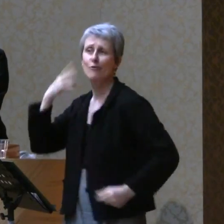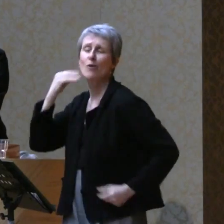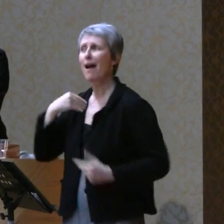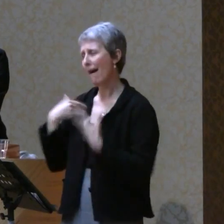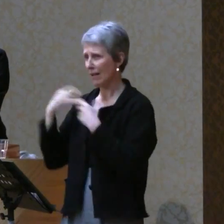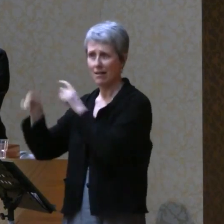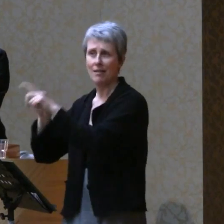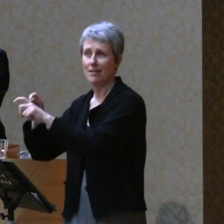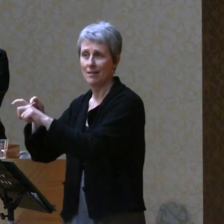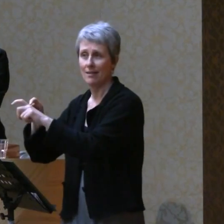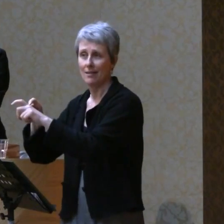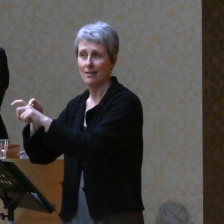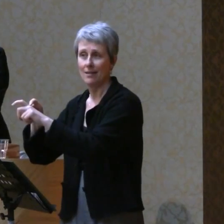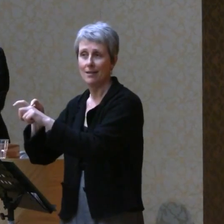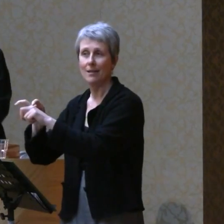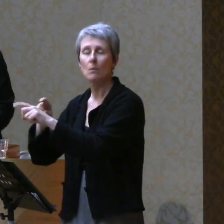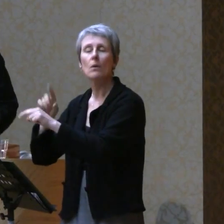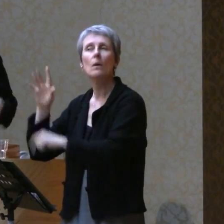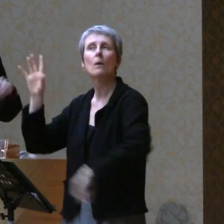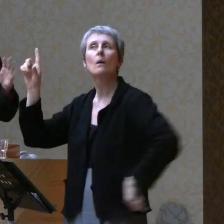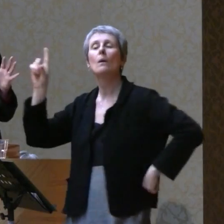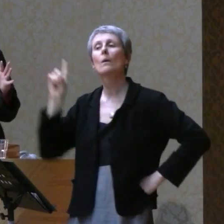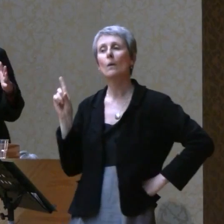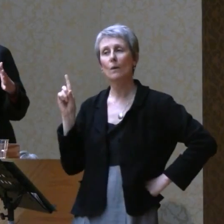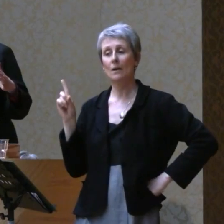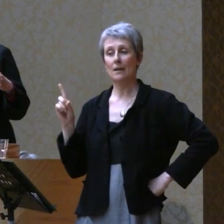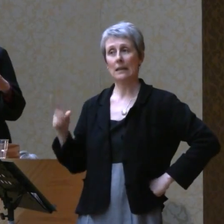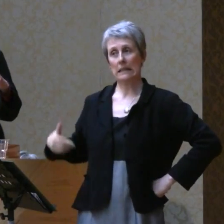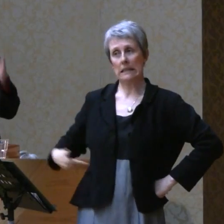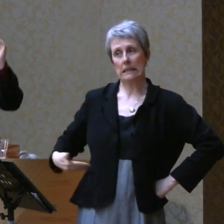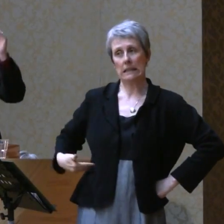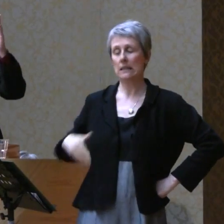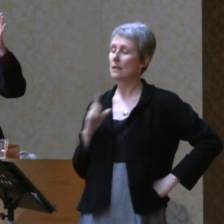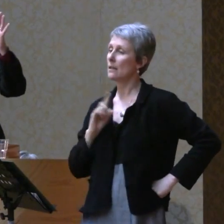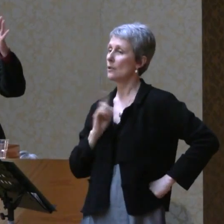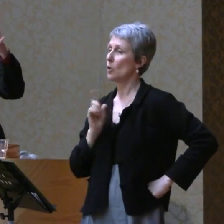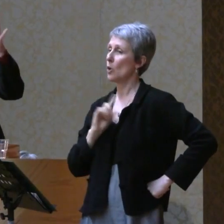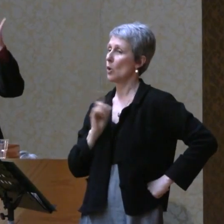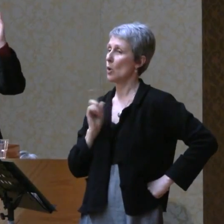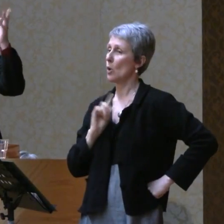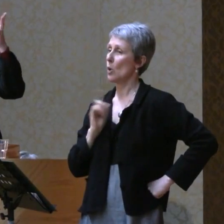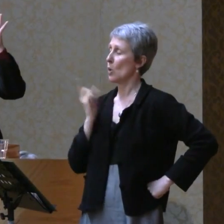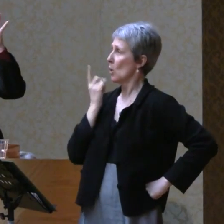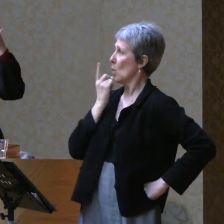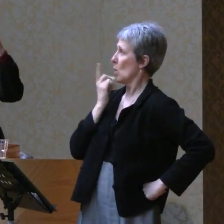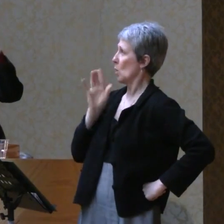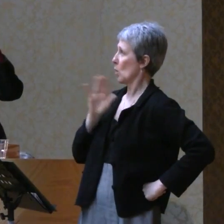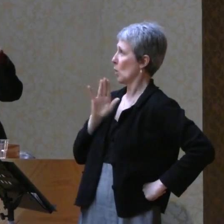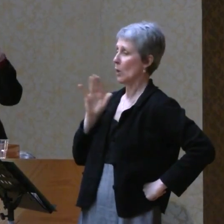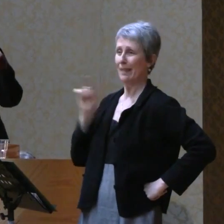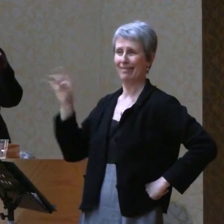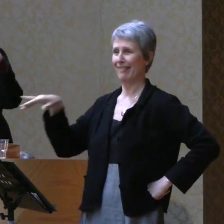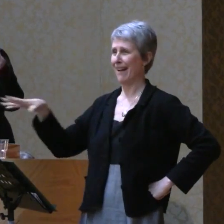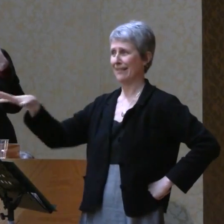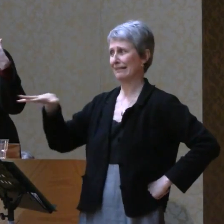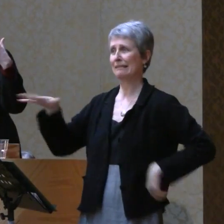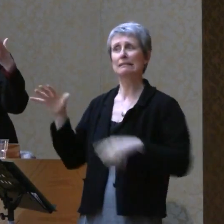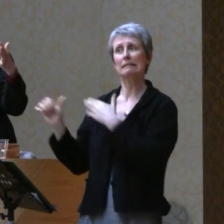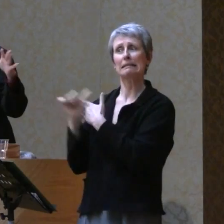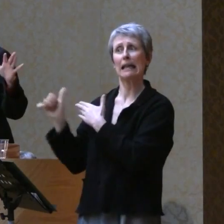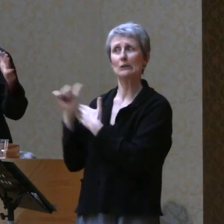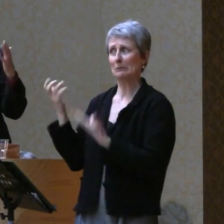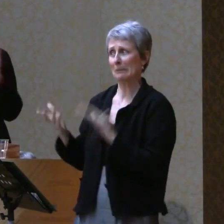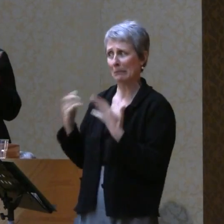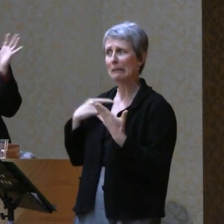I had for them. For a split second, a voice in my head warned me, Stop! Foreign land! Don't